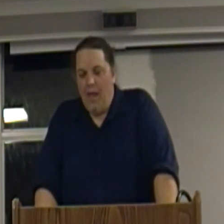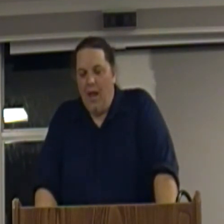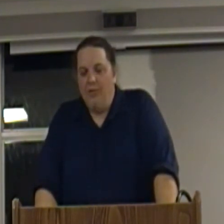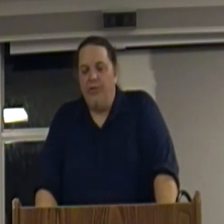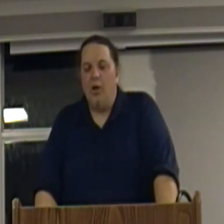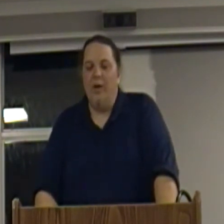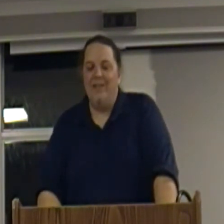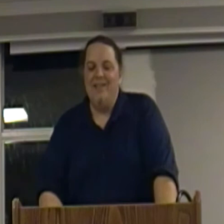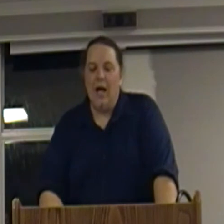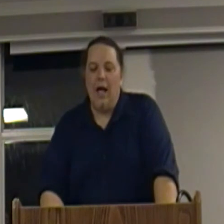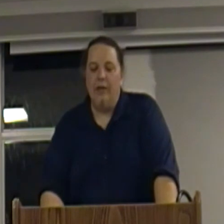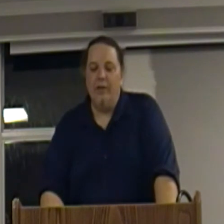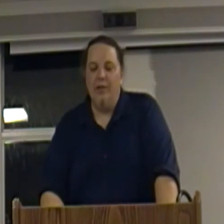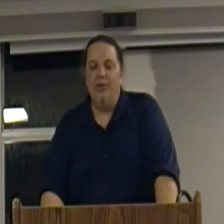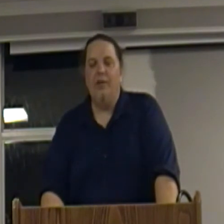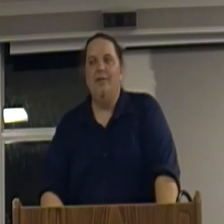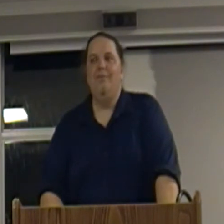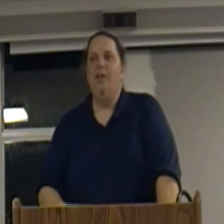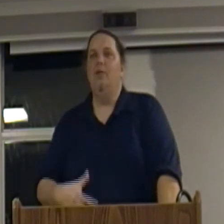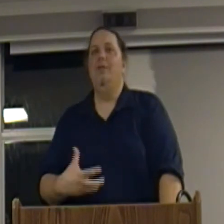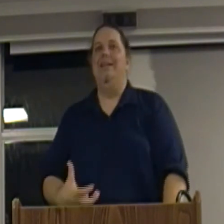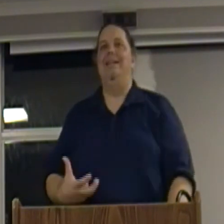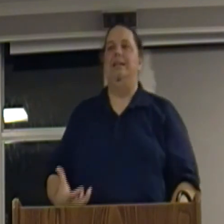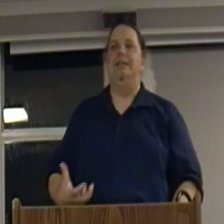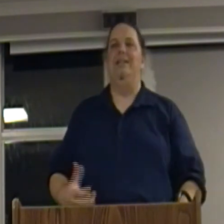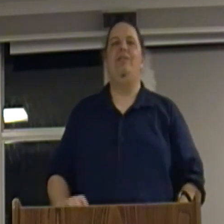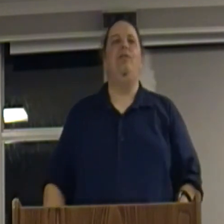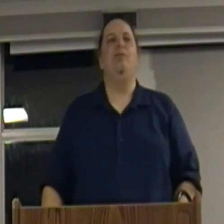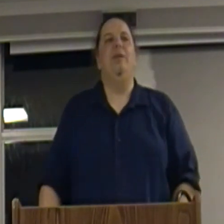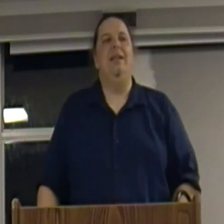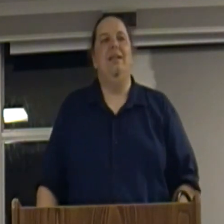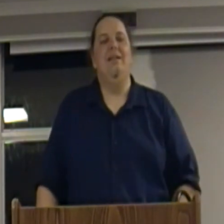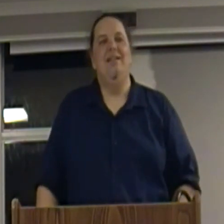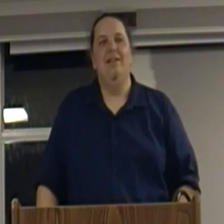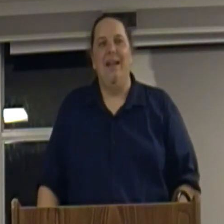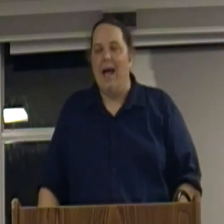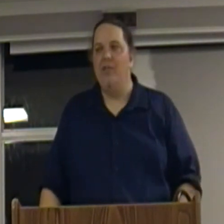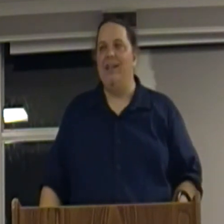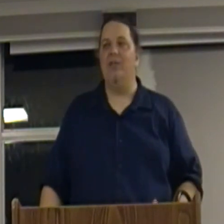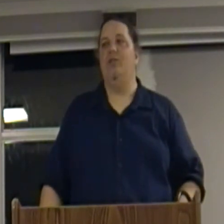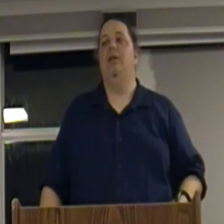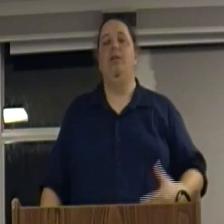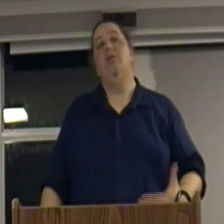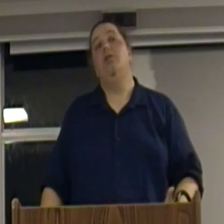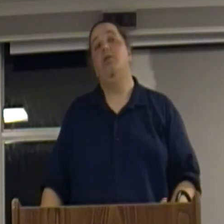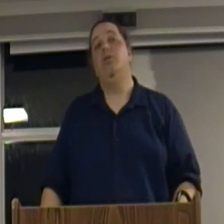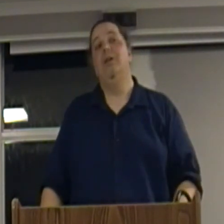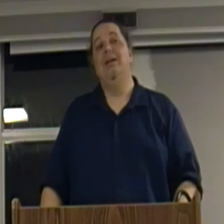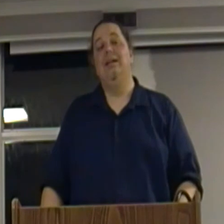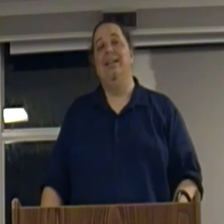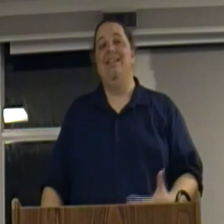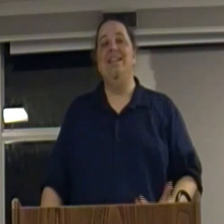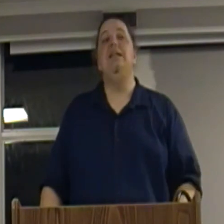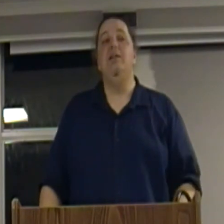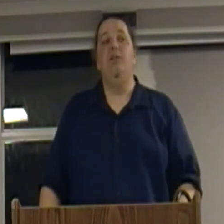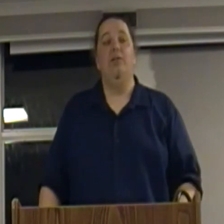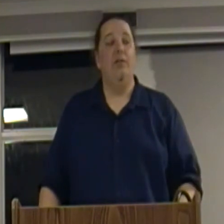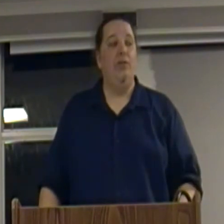and so it's not this is a the system as it is exists needs the